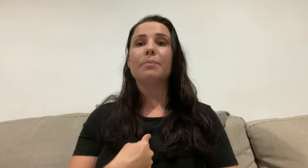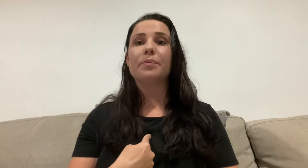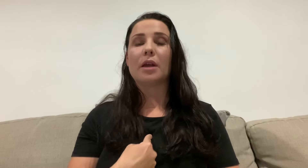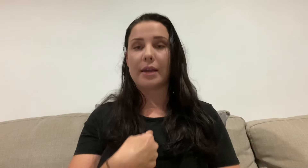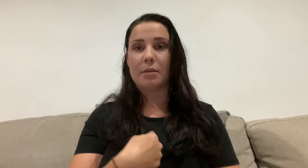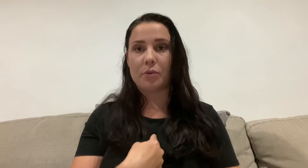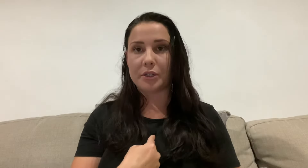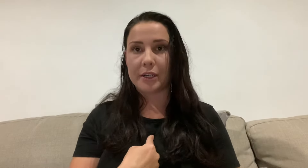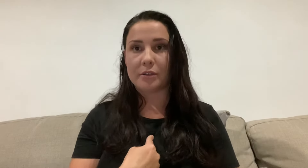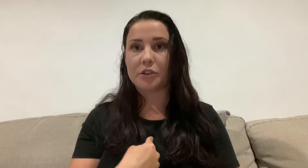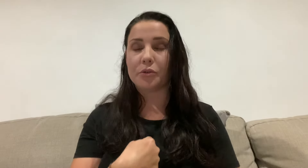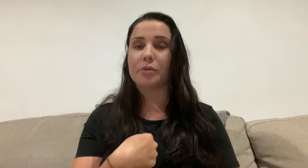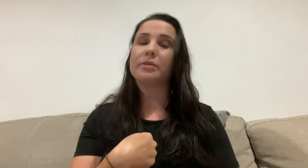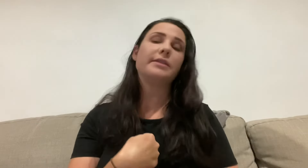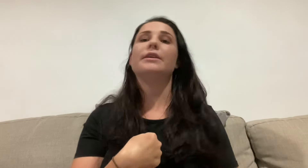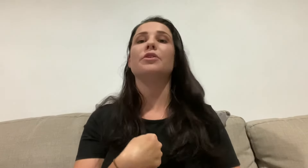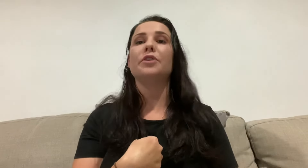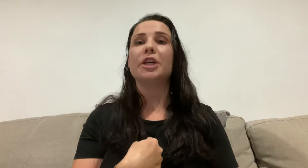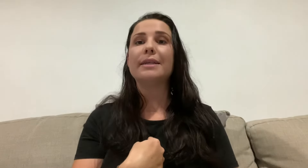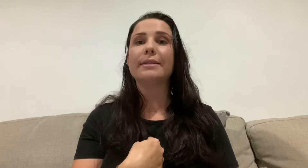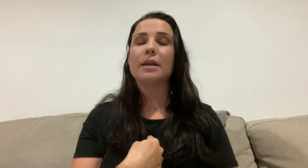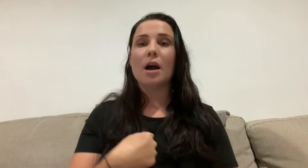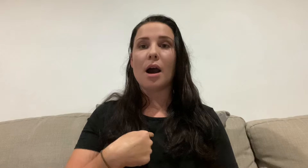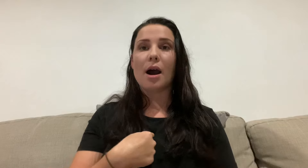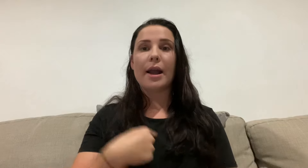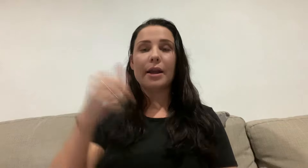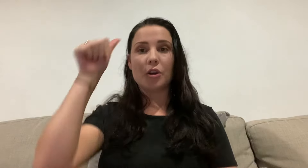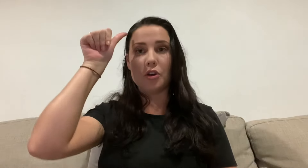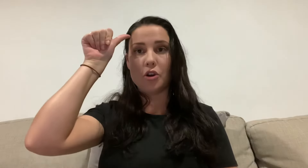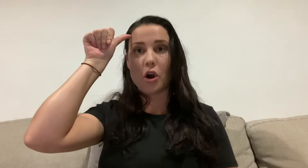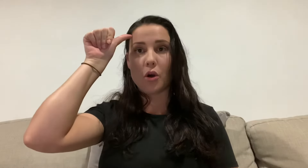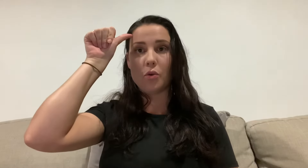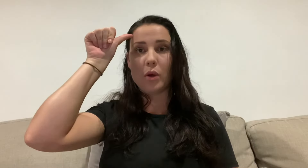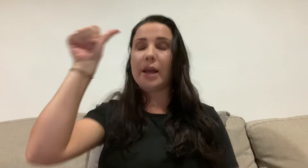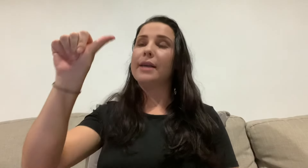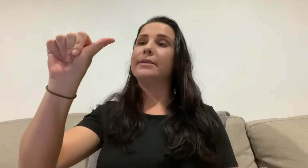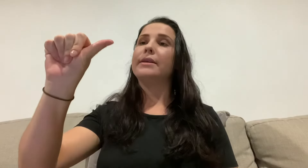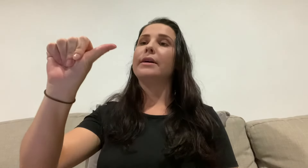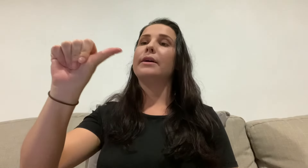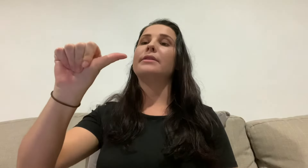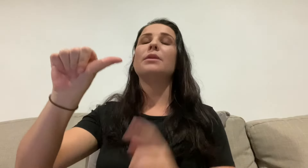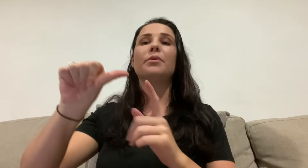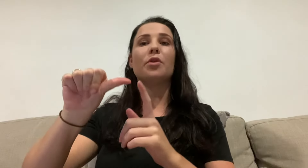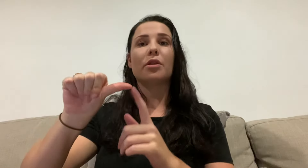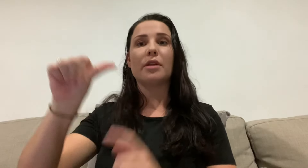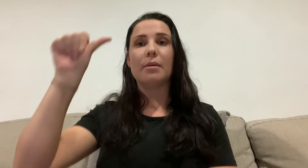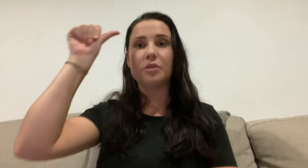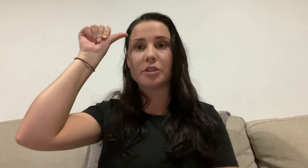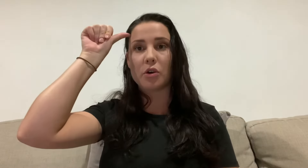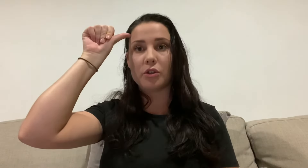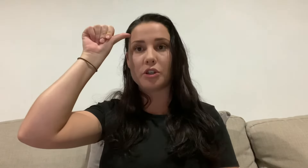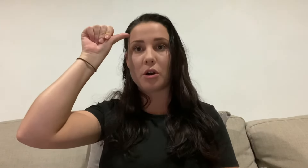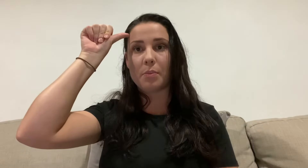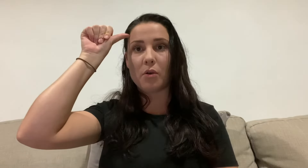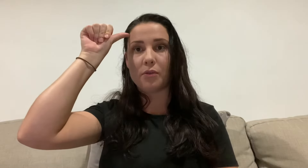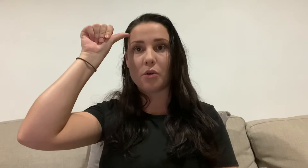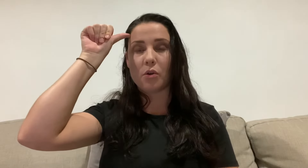again, pointing to your, the center of your chest, I know, is the tip of your thumb just on the top of your,